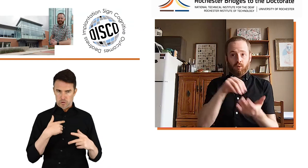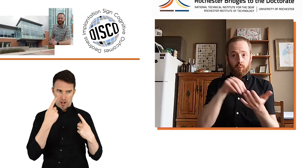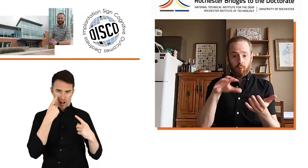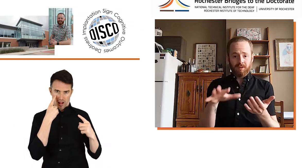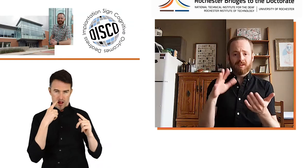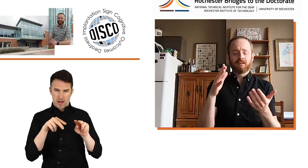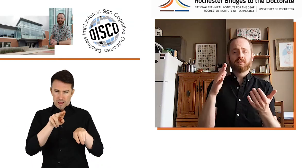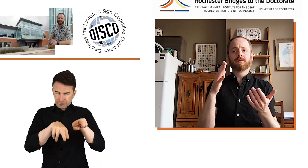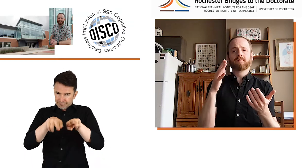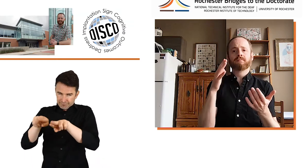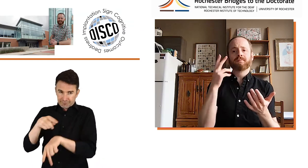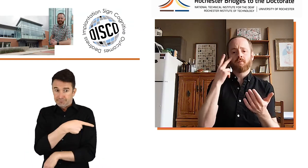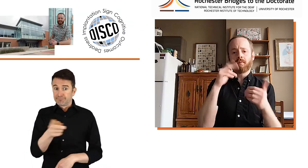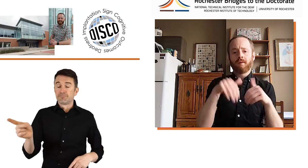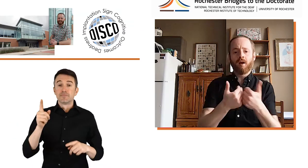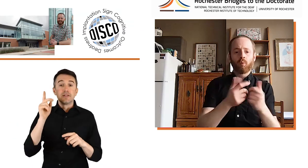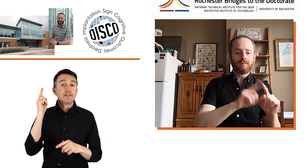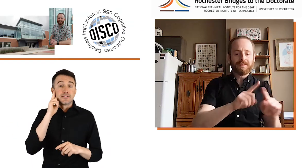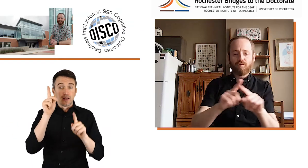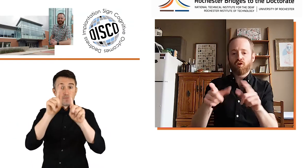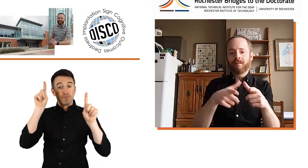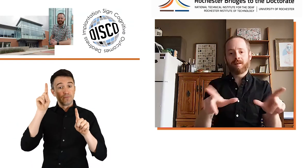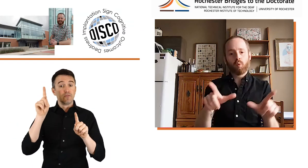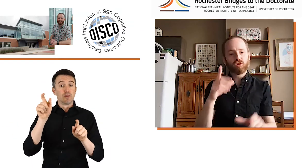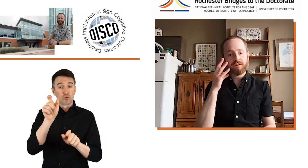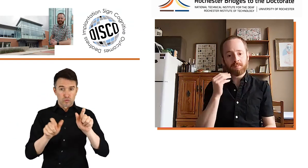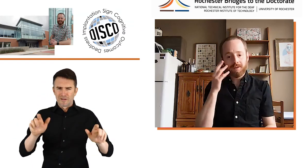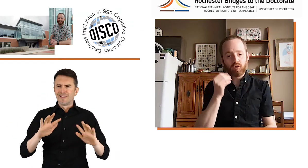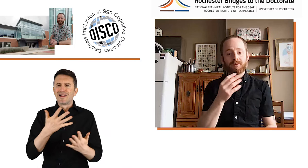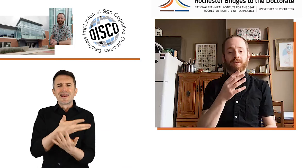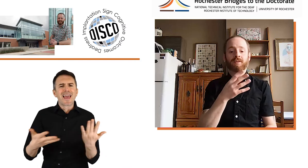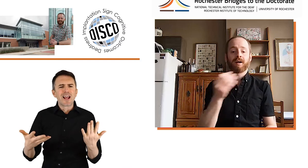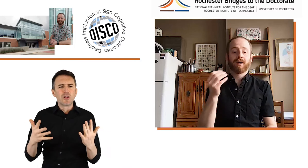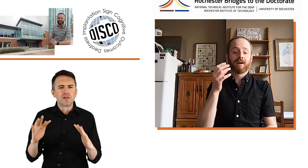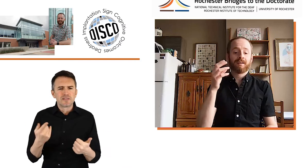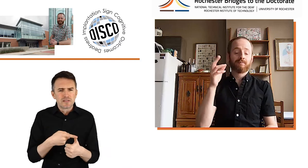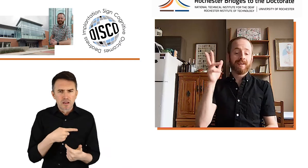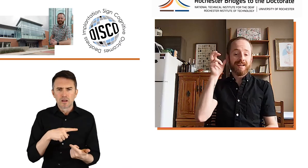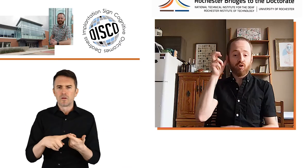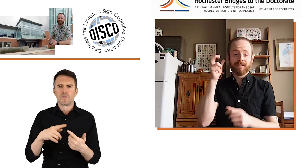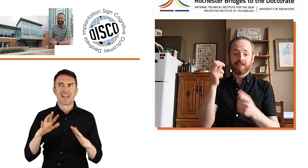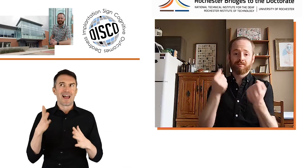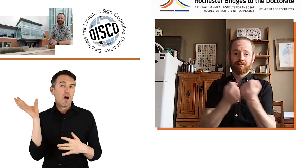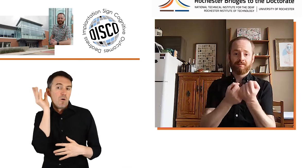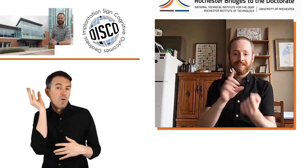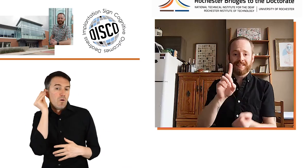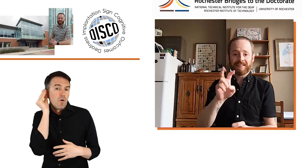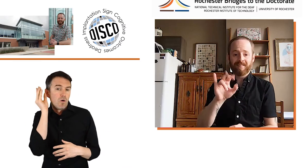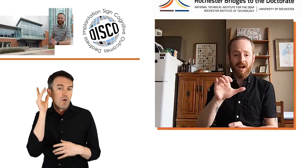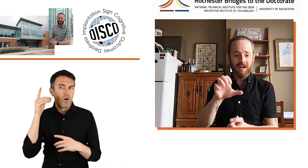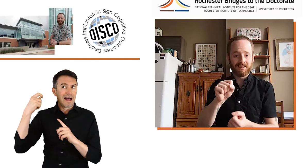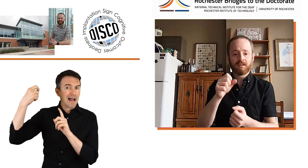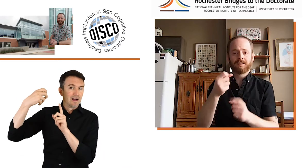So we've tested hundreds of Deaf college students to see how they have Deaf college students with different language experiences,